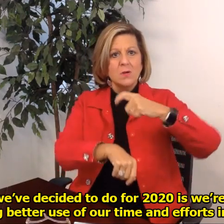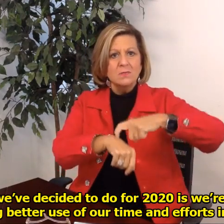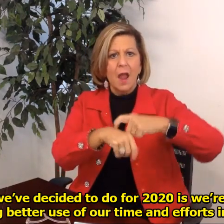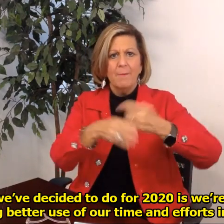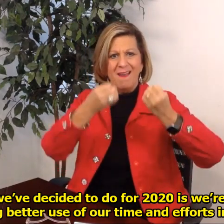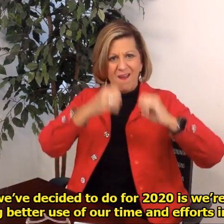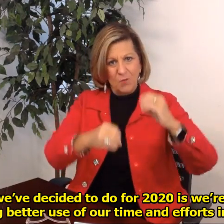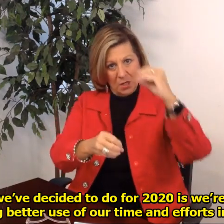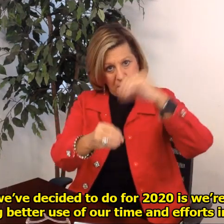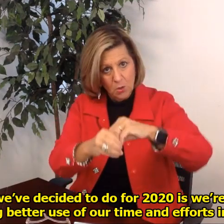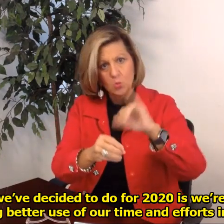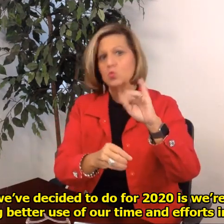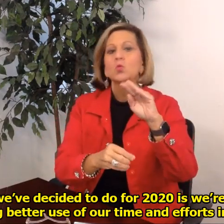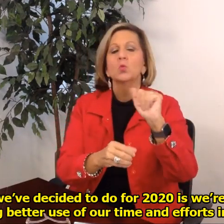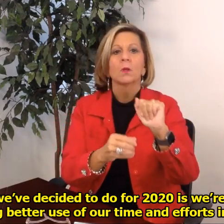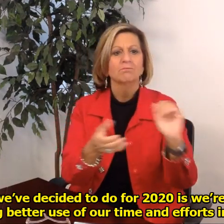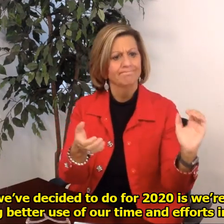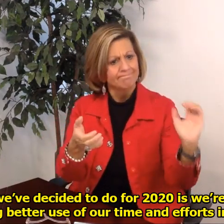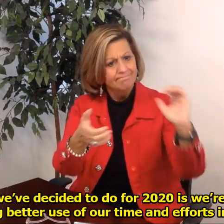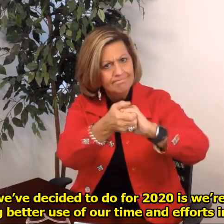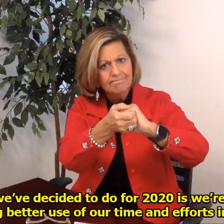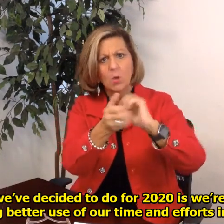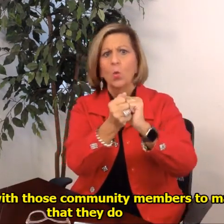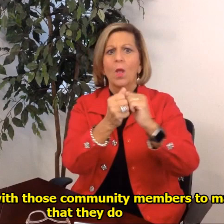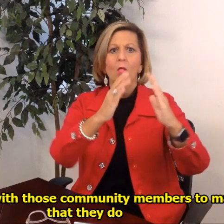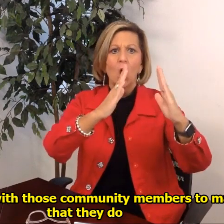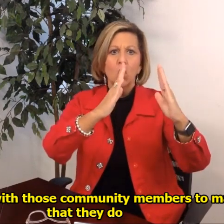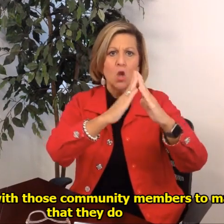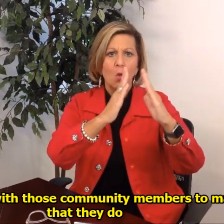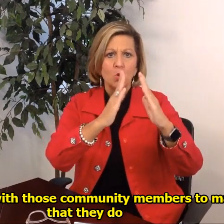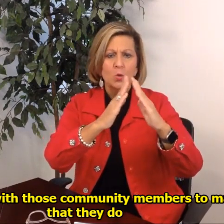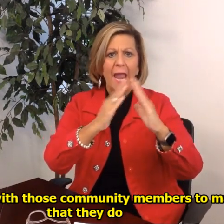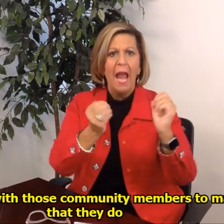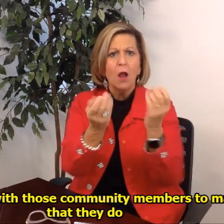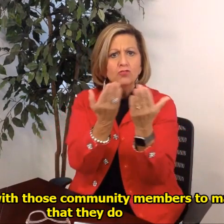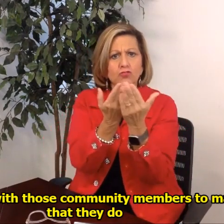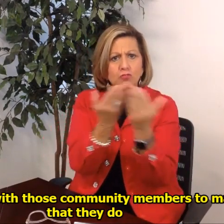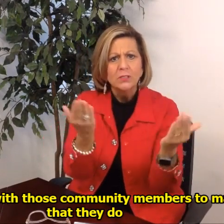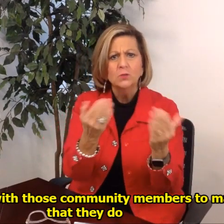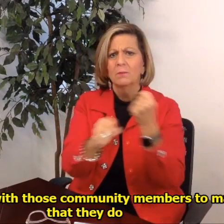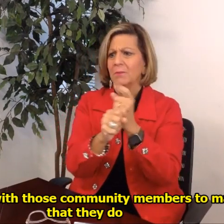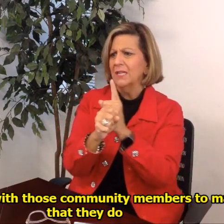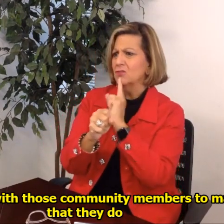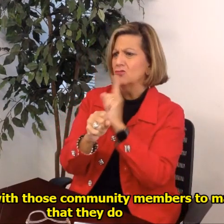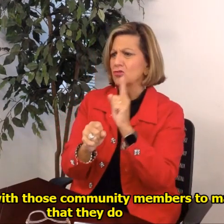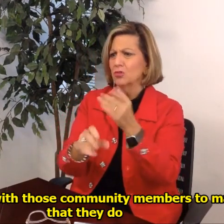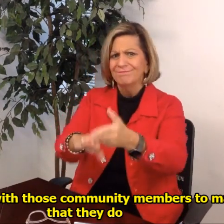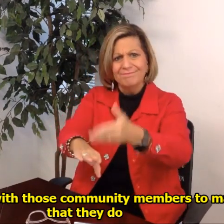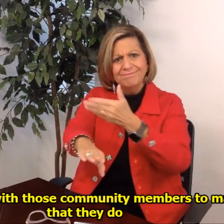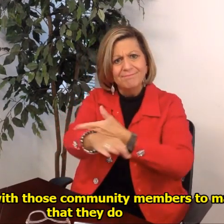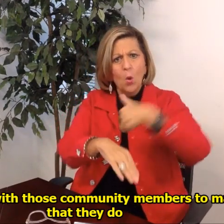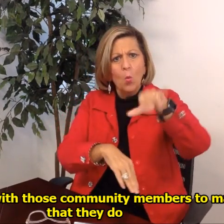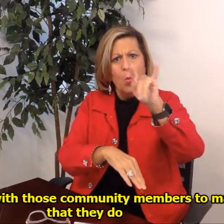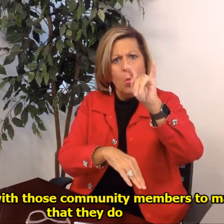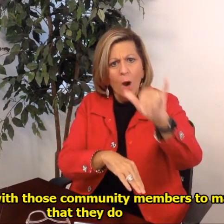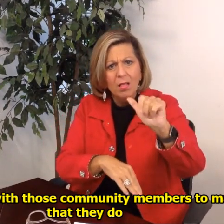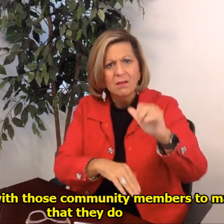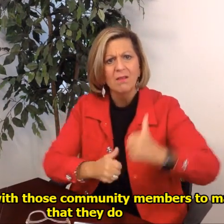making better use of our time and efforts in Yuma and partnering with those community members to make sure that they do